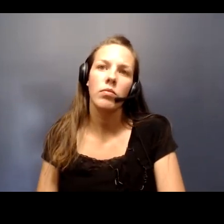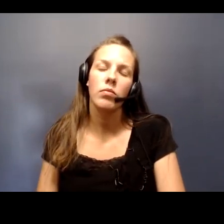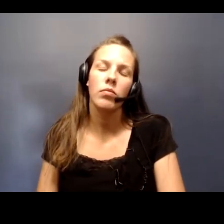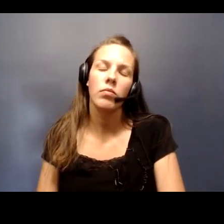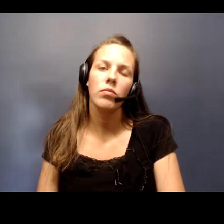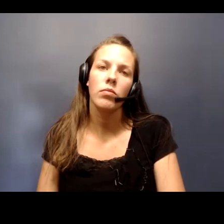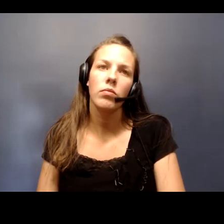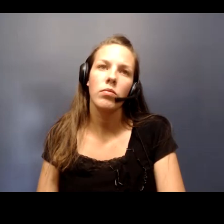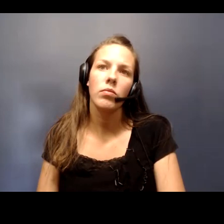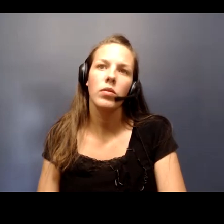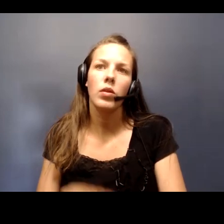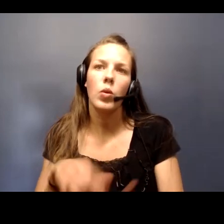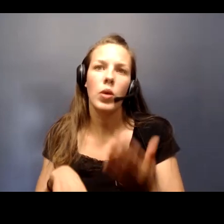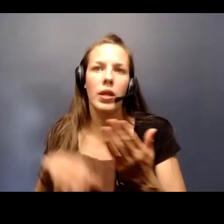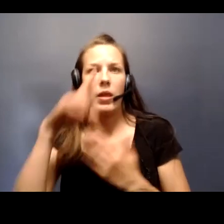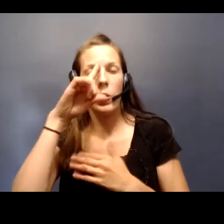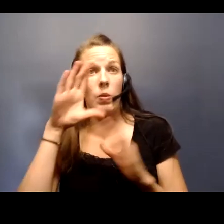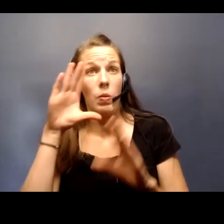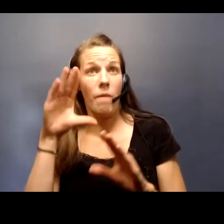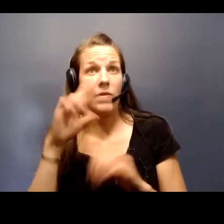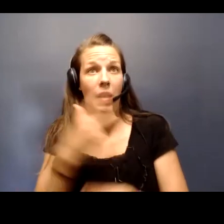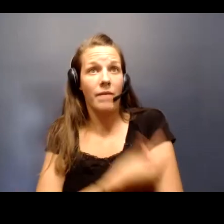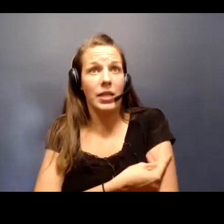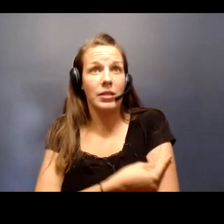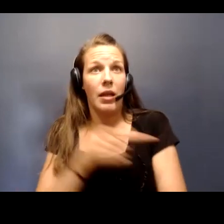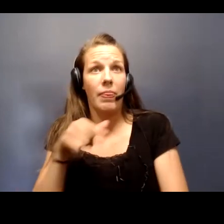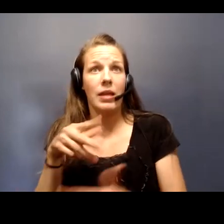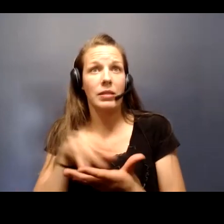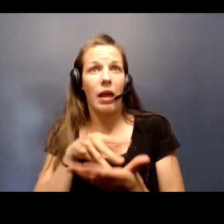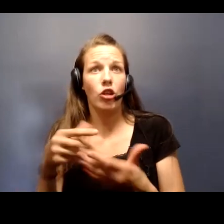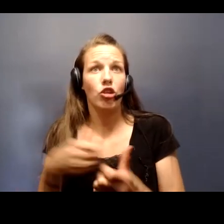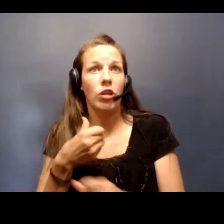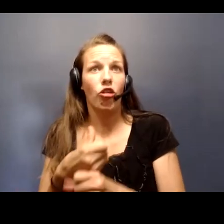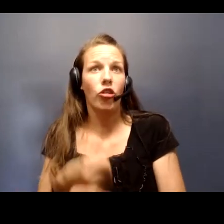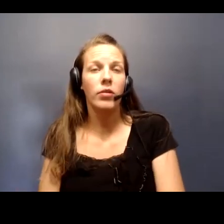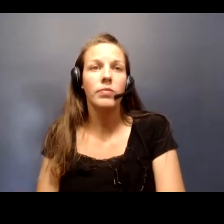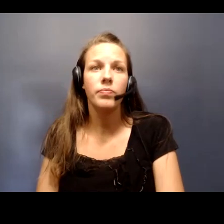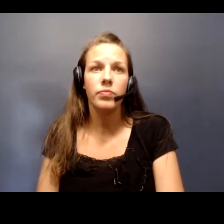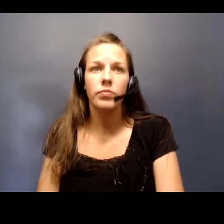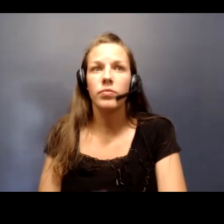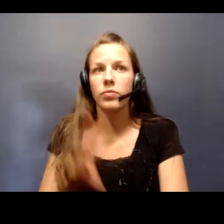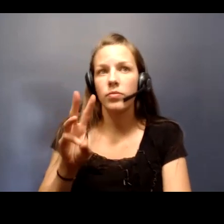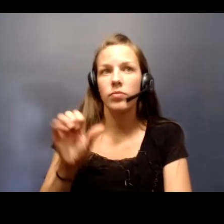And what are your thoughts? Are we hopeful for a vaccine in the calendar year? Well,